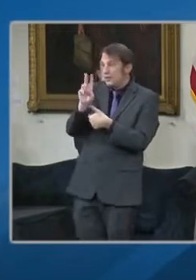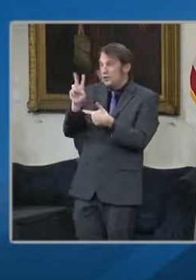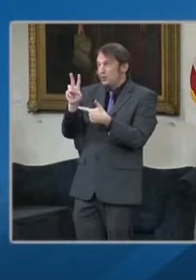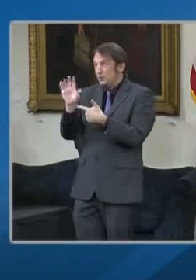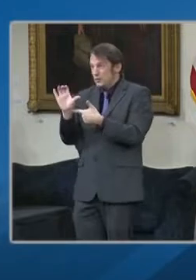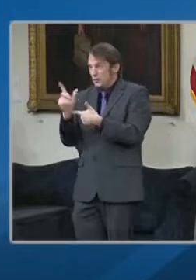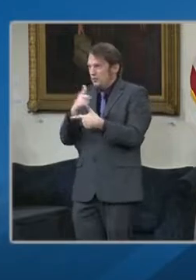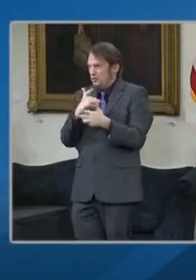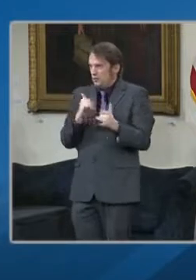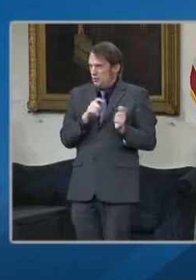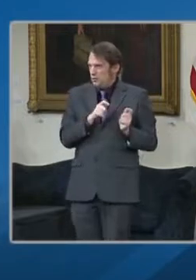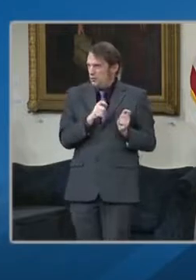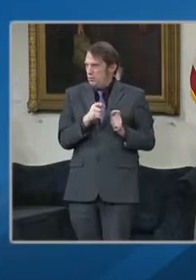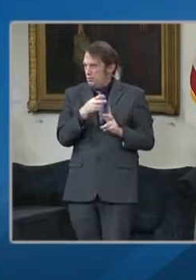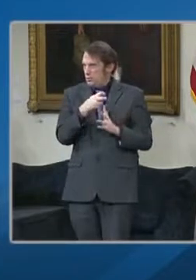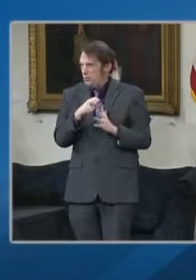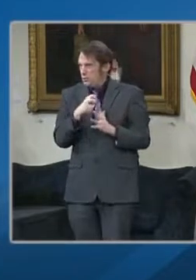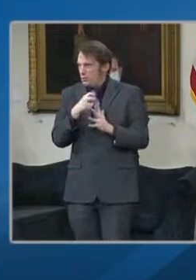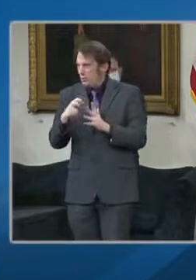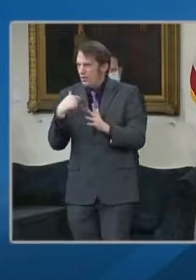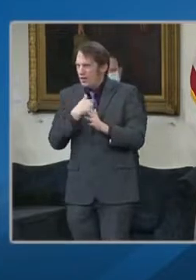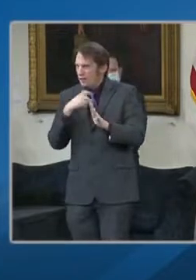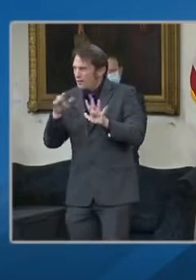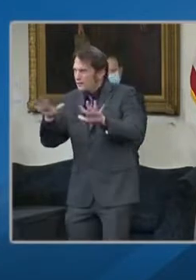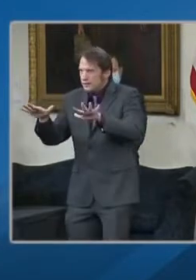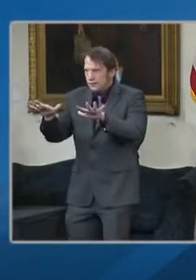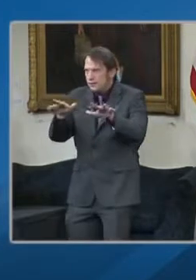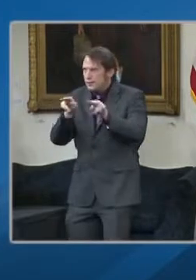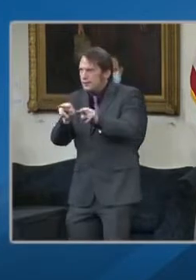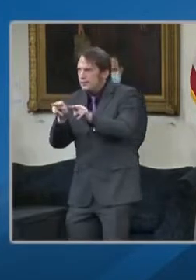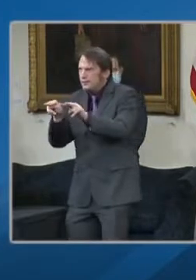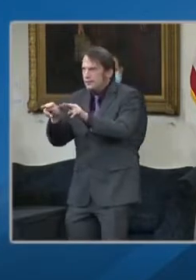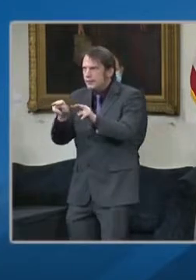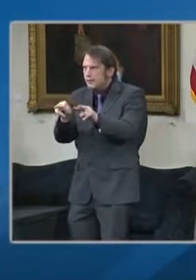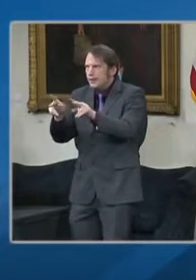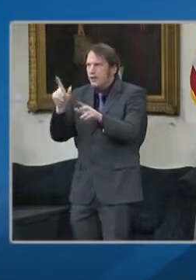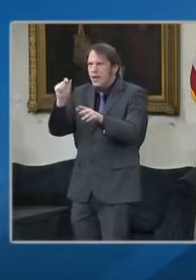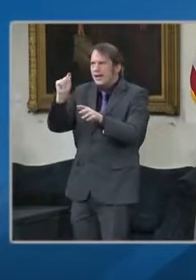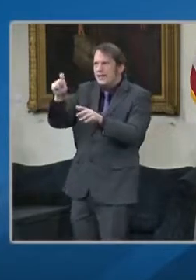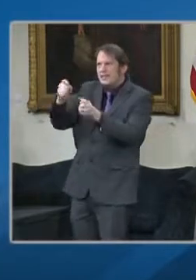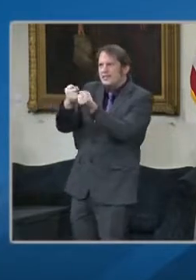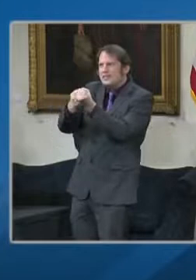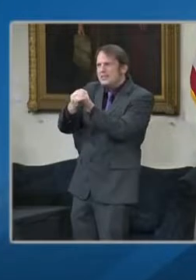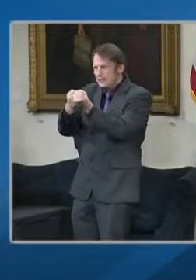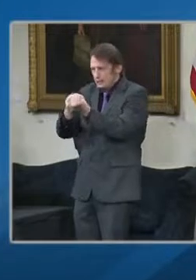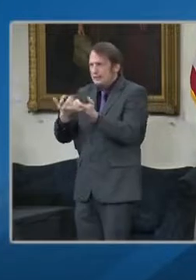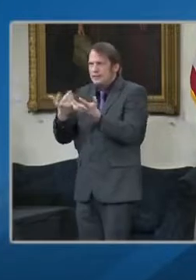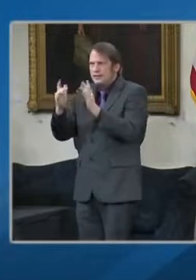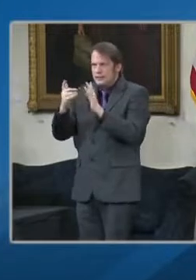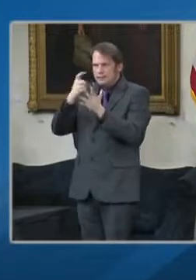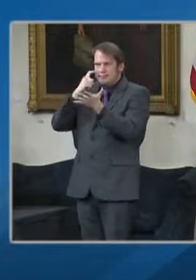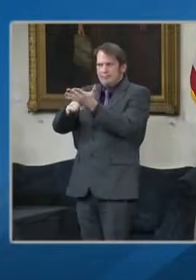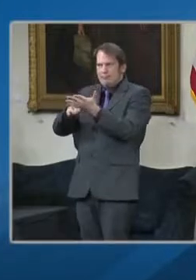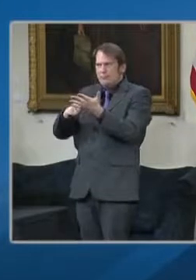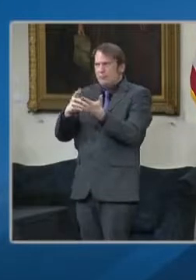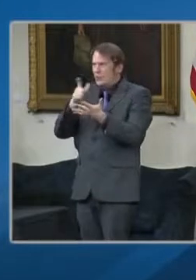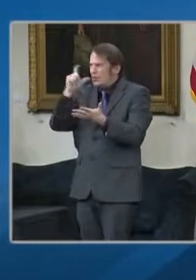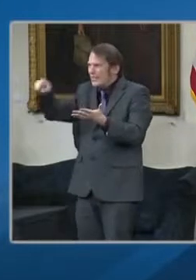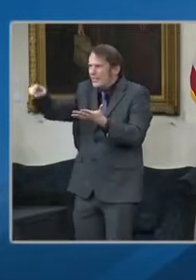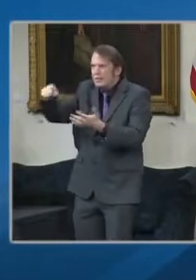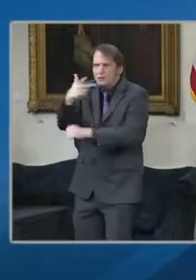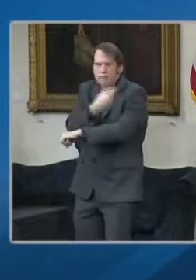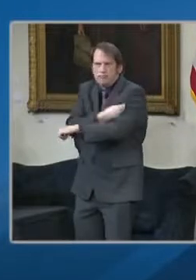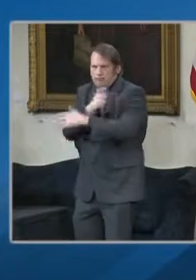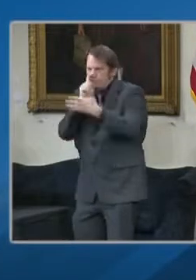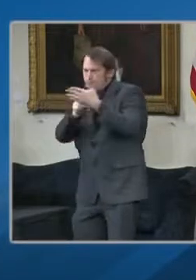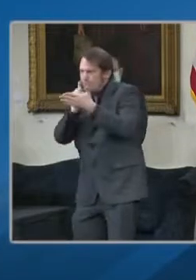those who have underlying medical conditions. So I think it's remarkable. And I thank everyone here for their efforts. And we look